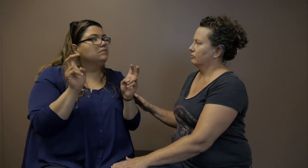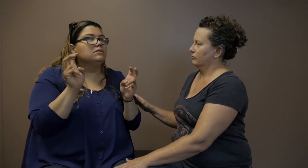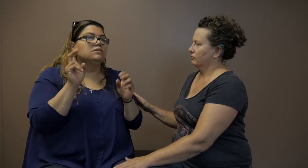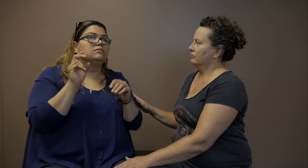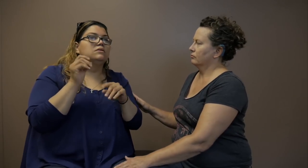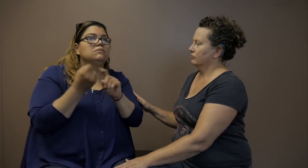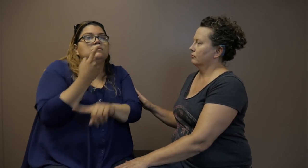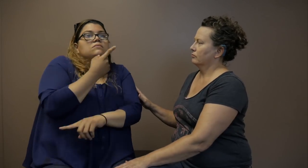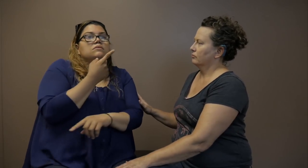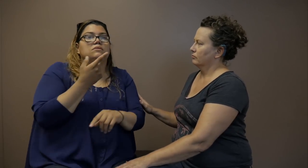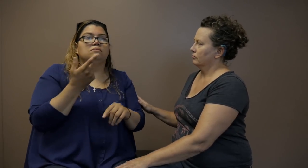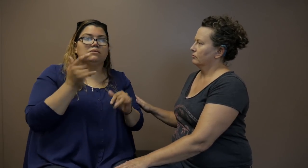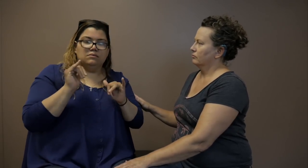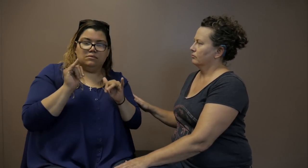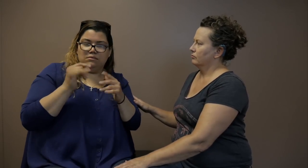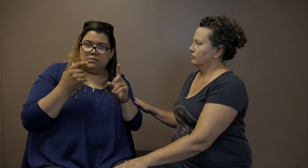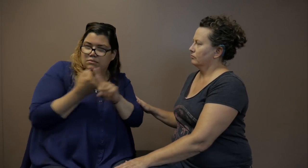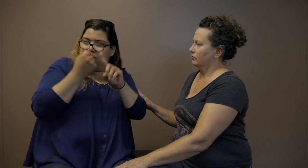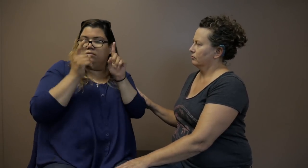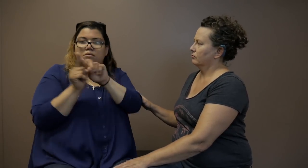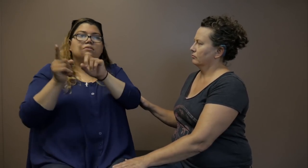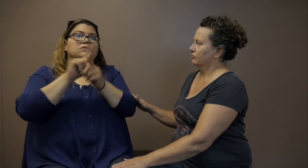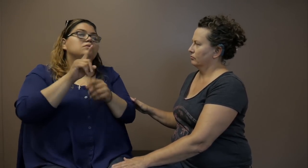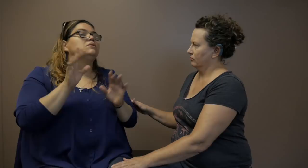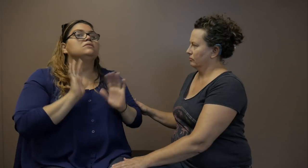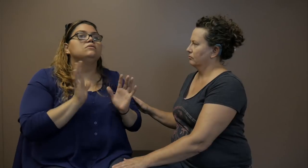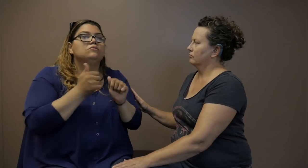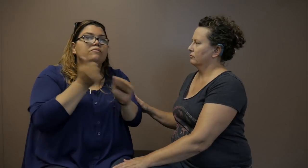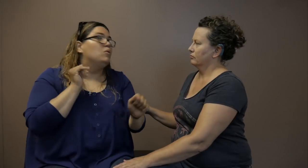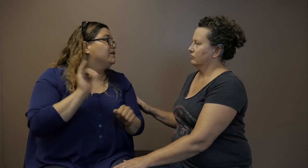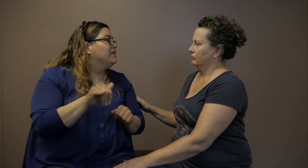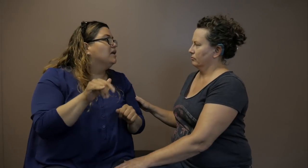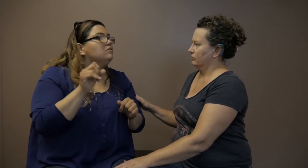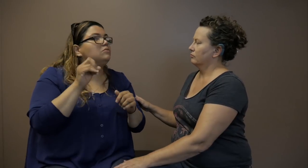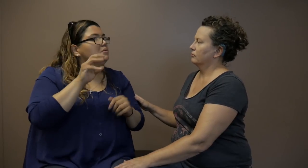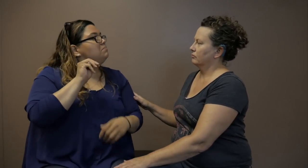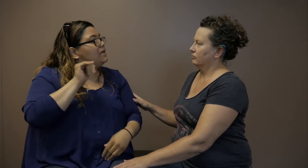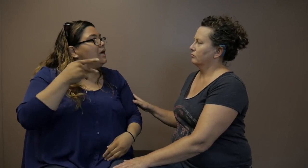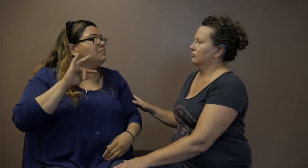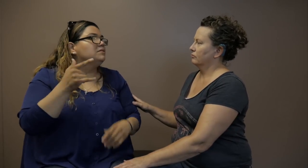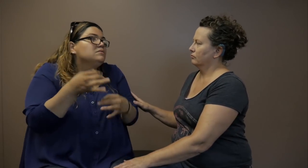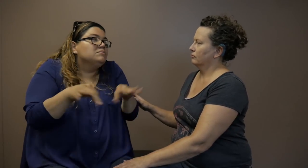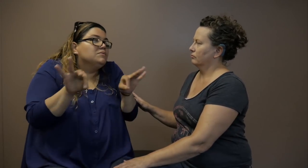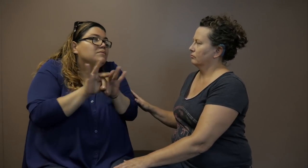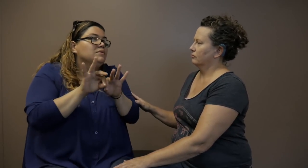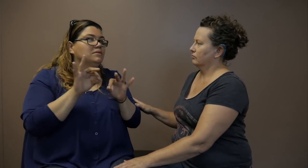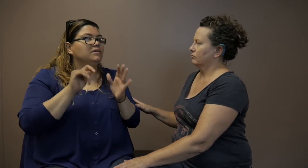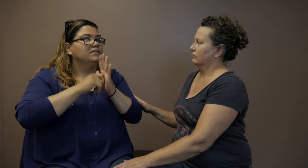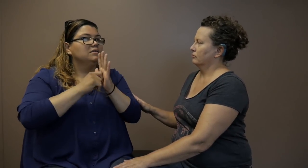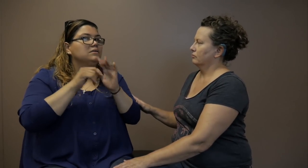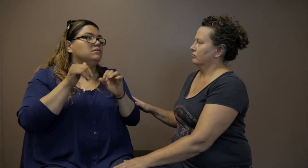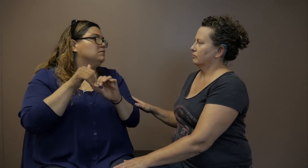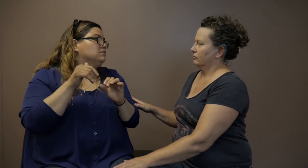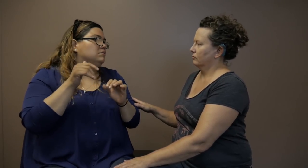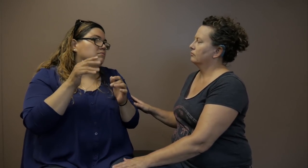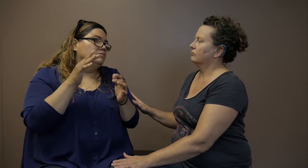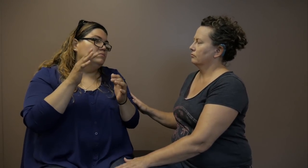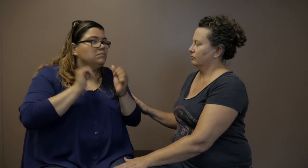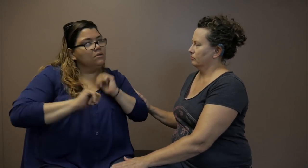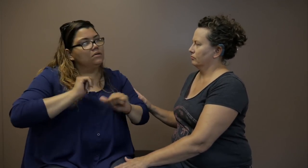or without bumping into things. We want to avoid that. So mapping is an important key to the performance.